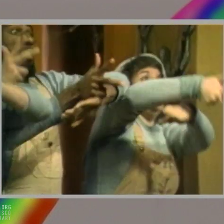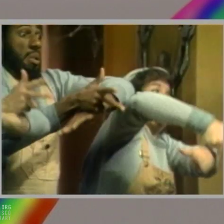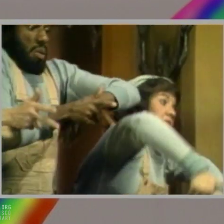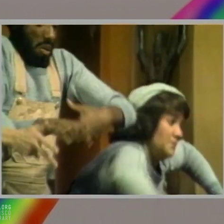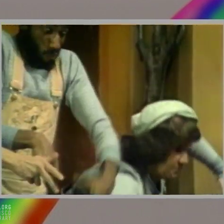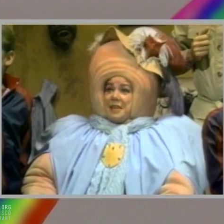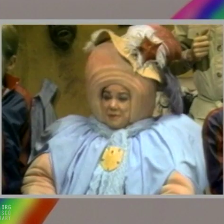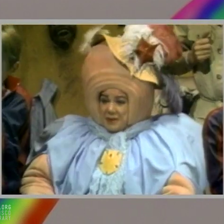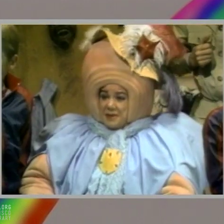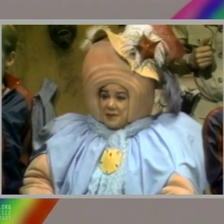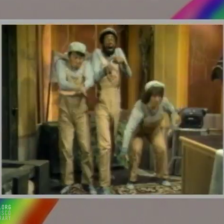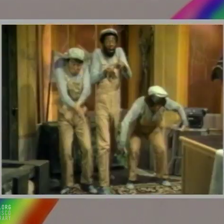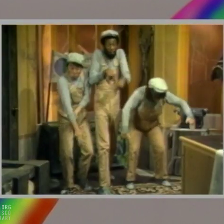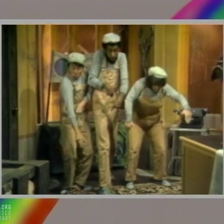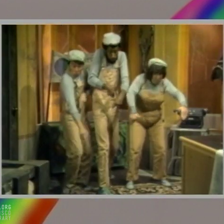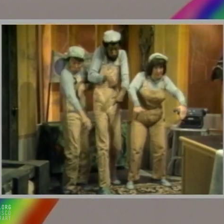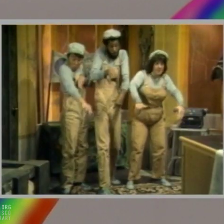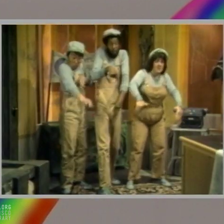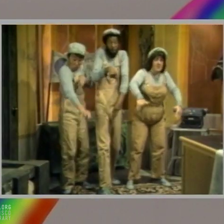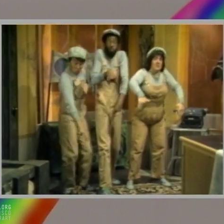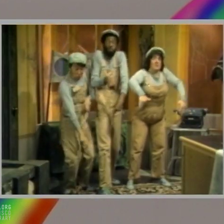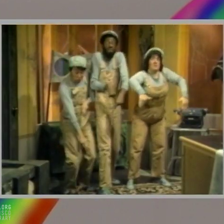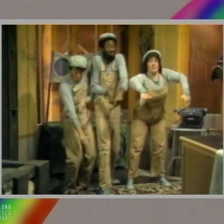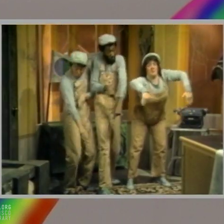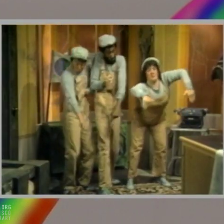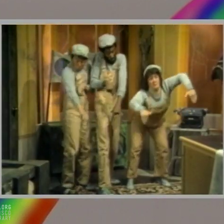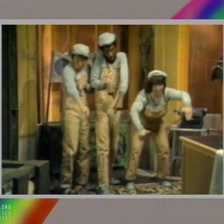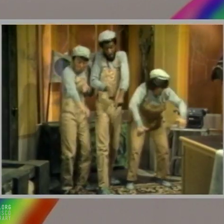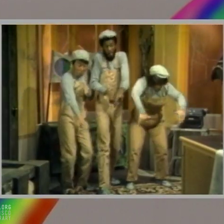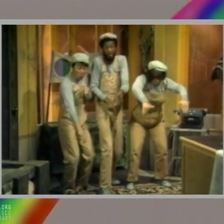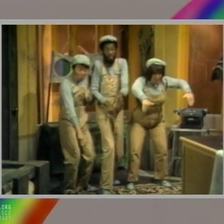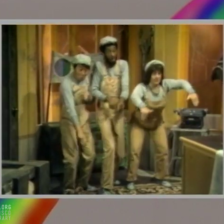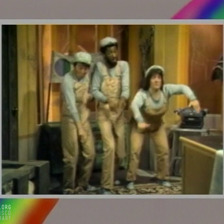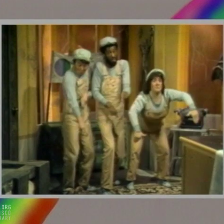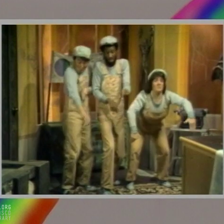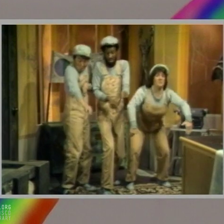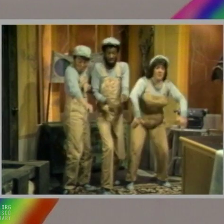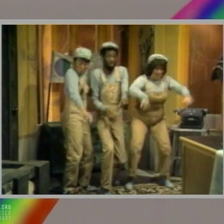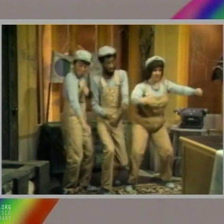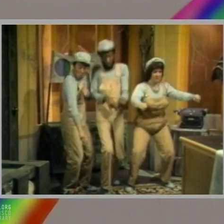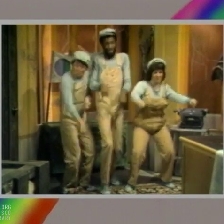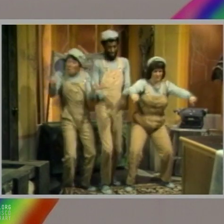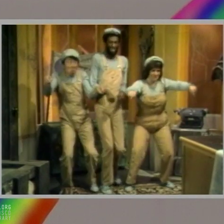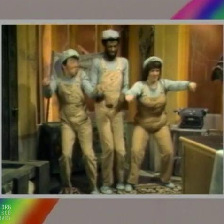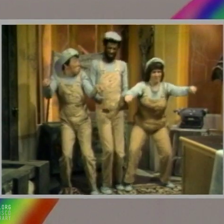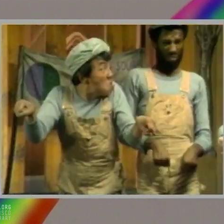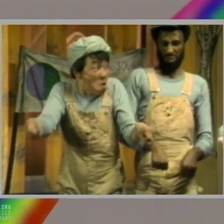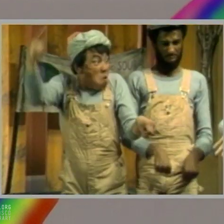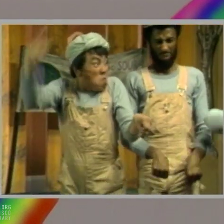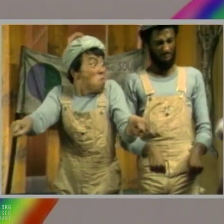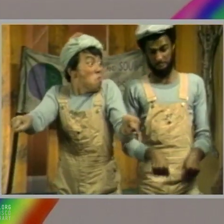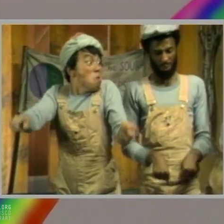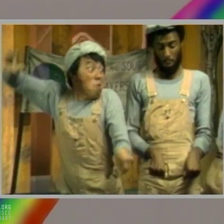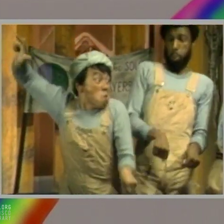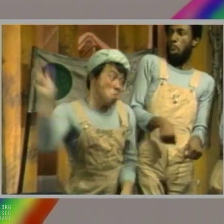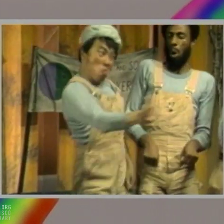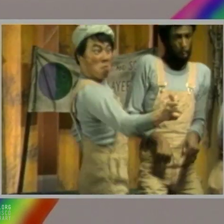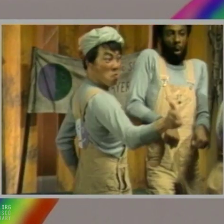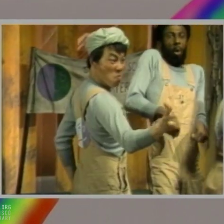up, up, over, and down. All three bikers are obviously shook up by this torturous terrain. And here we go. Harley grabs the lead again